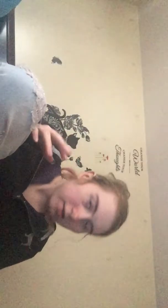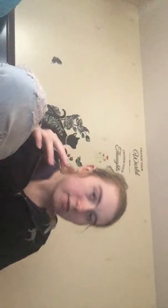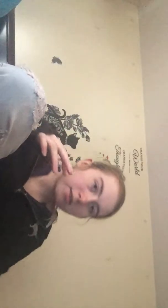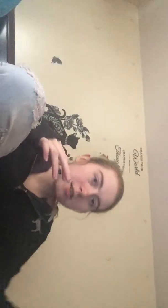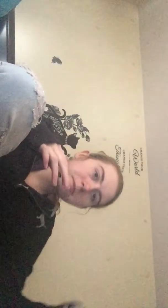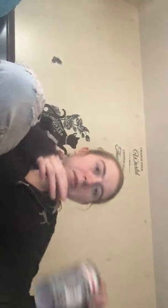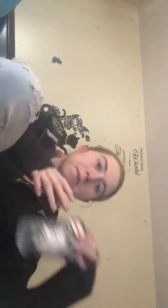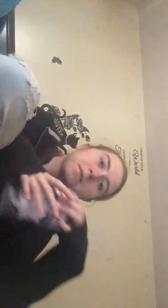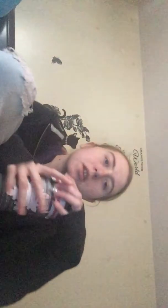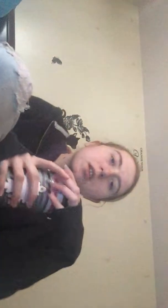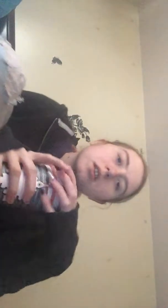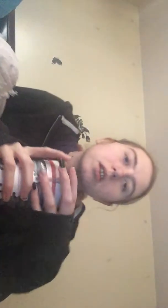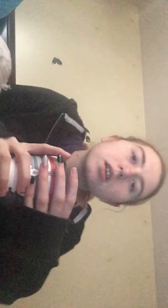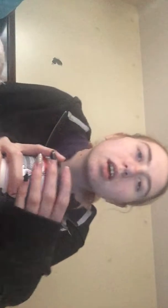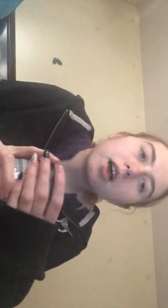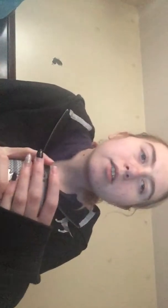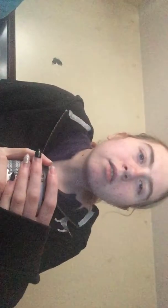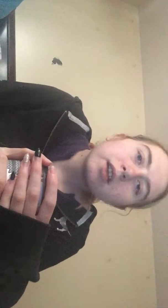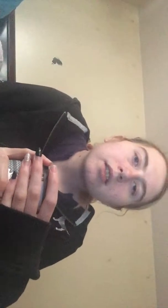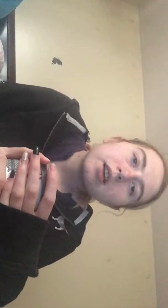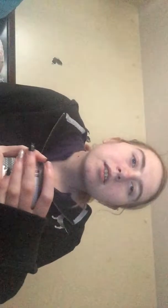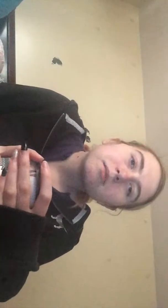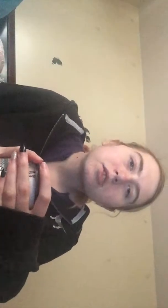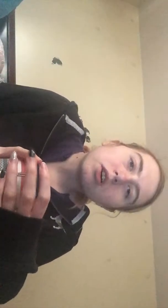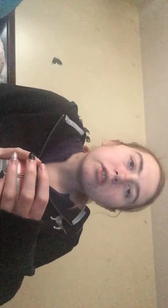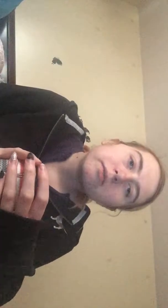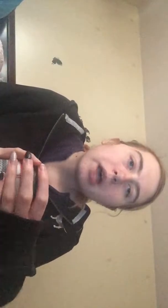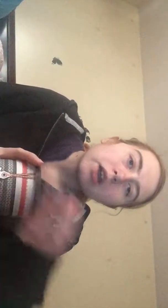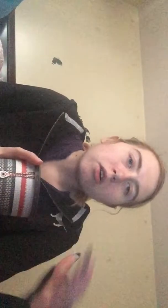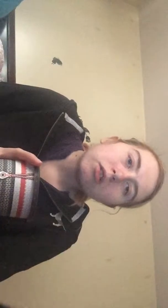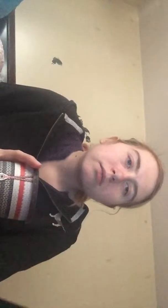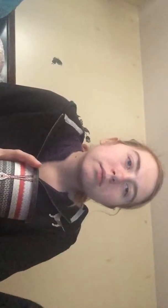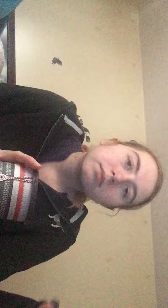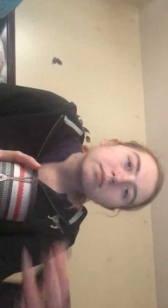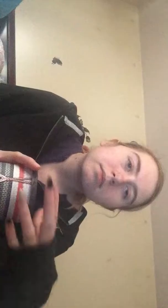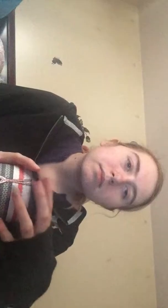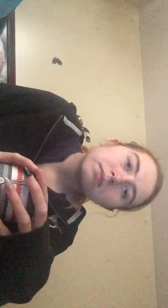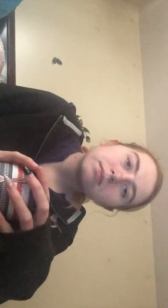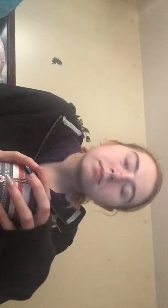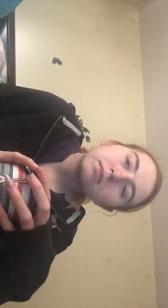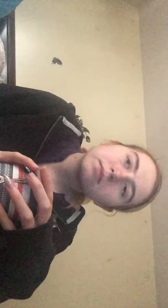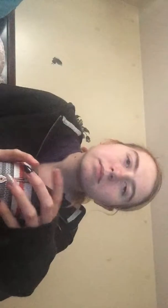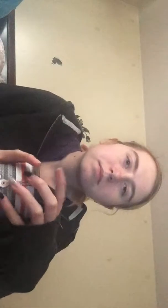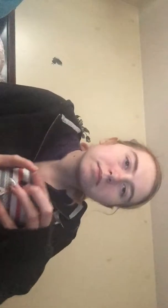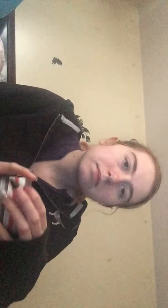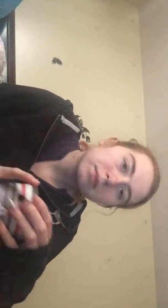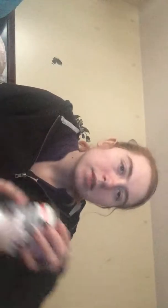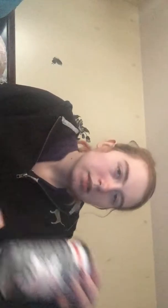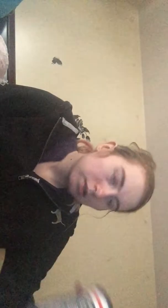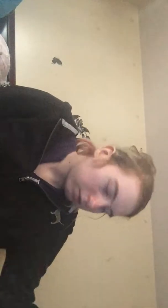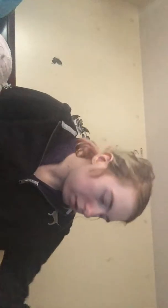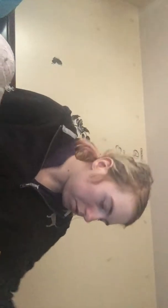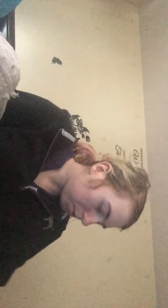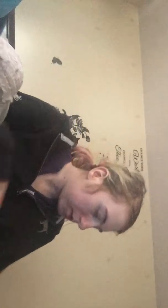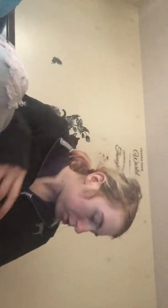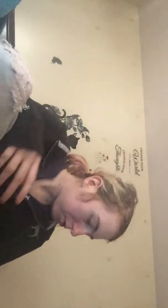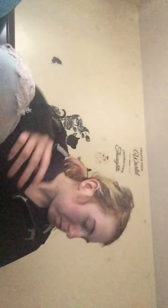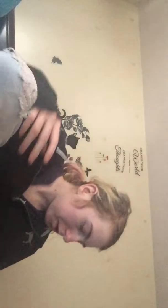did but I don't like that um doll at all I don't know why I just got my